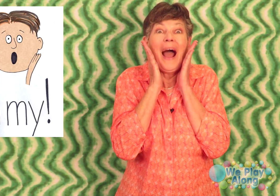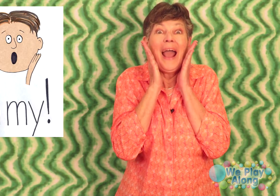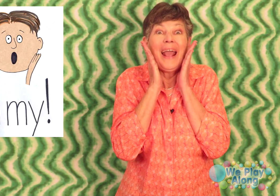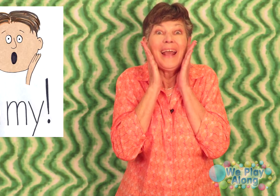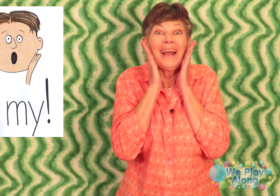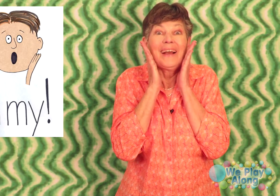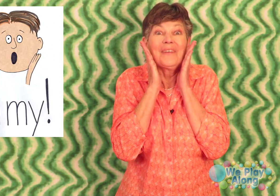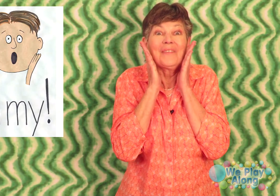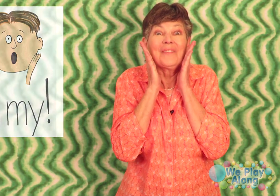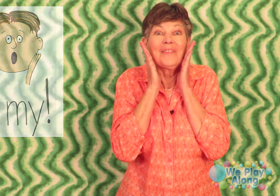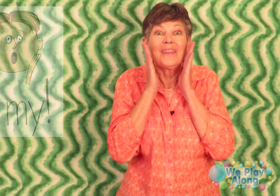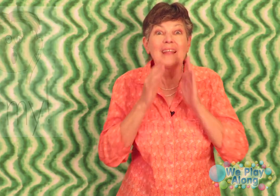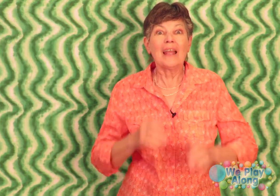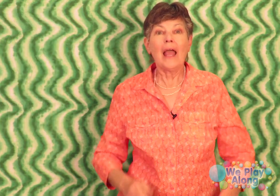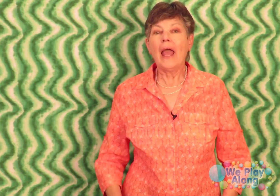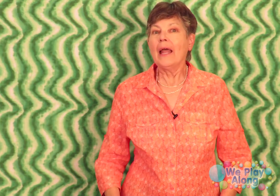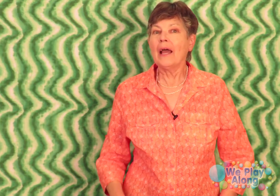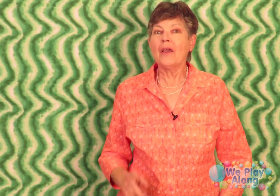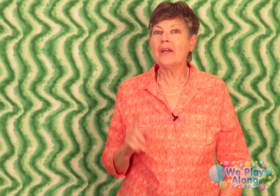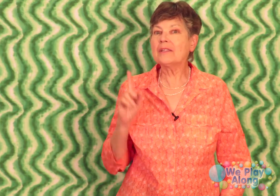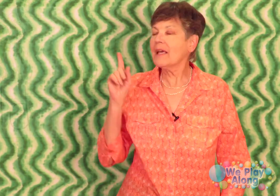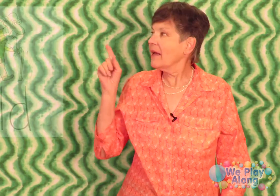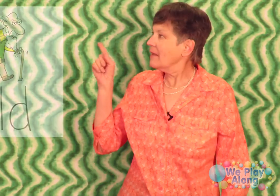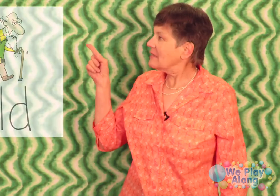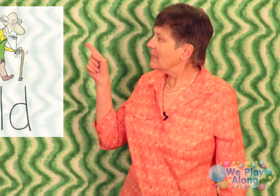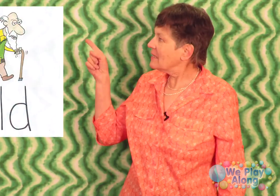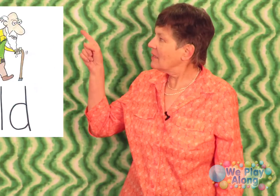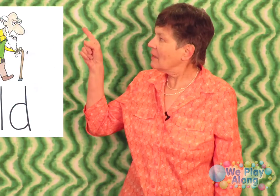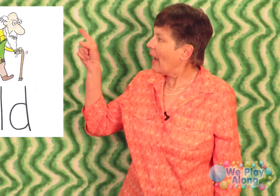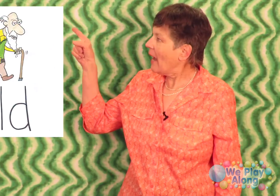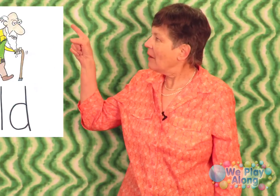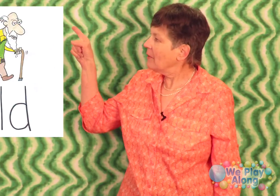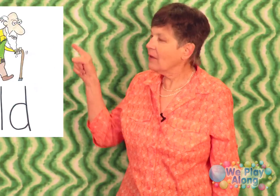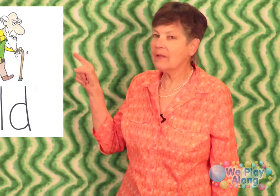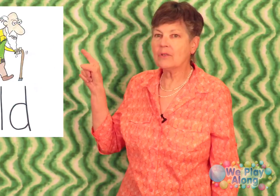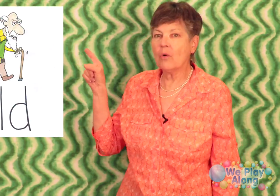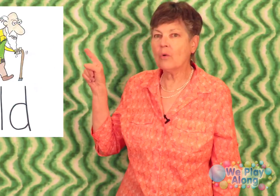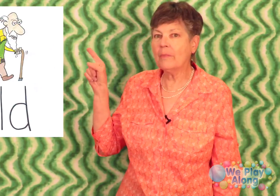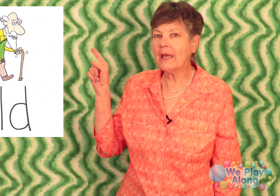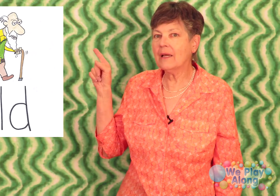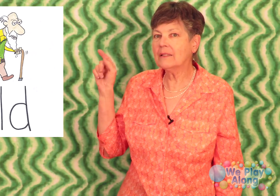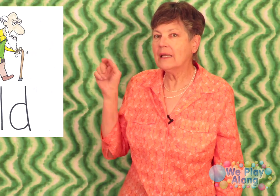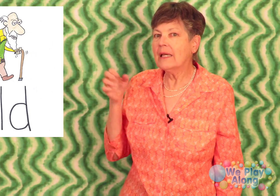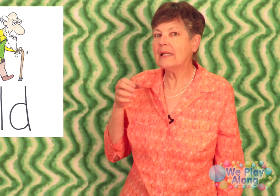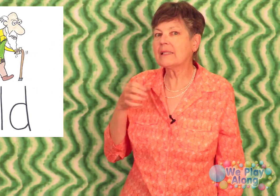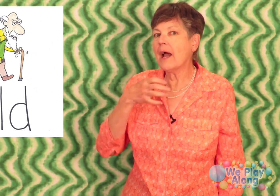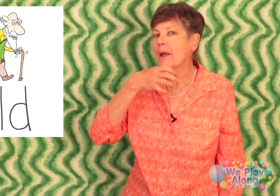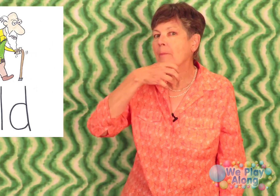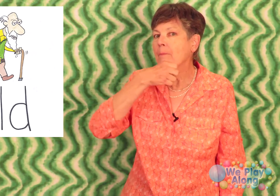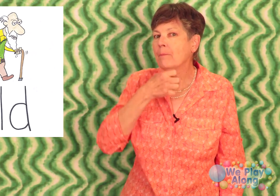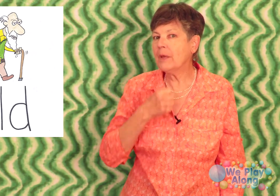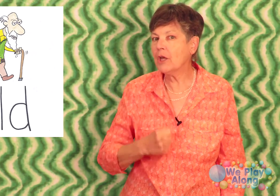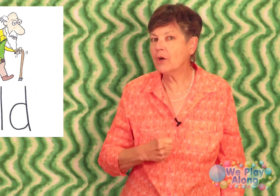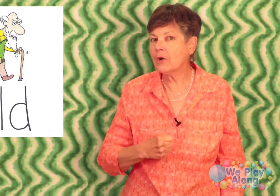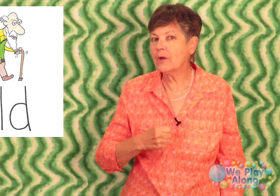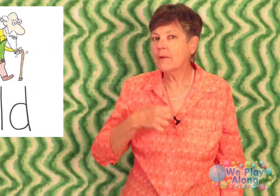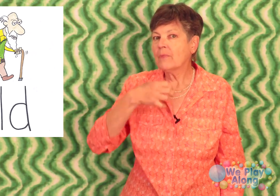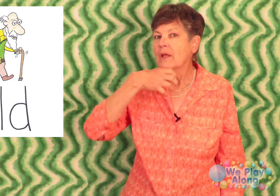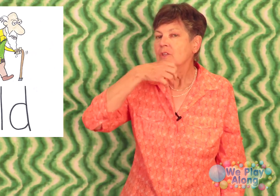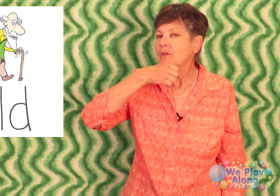now here's see this little guy up here this old man he's got a beard so